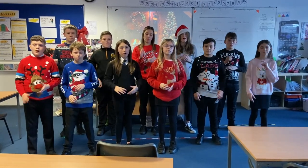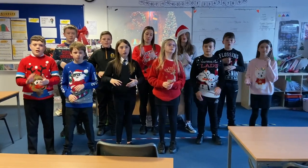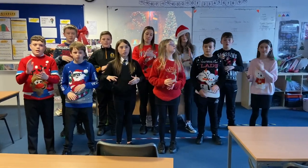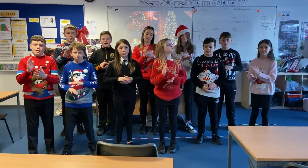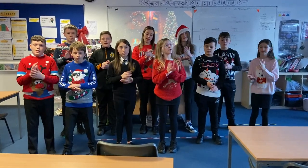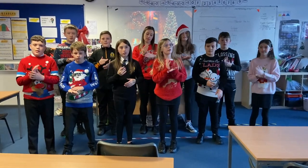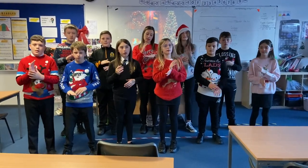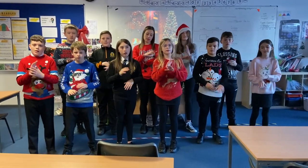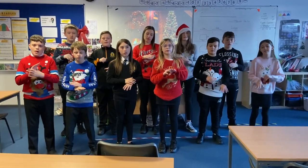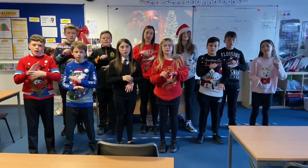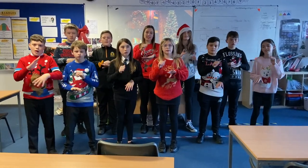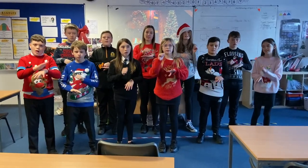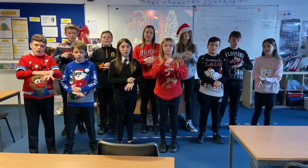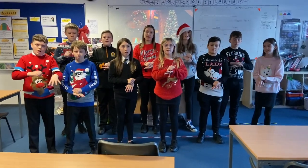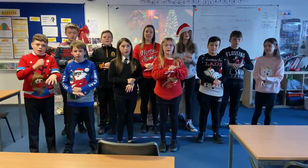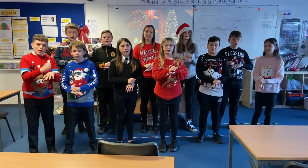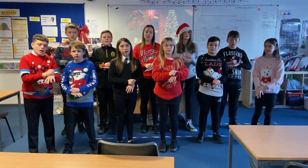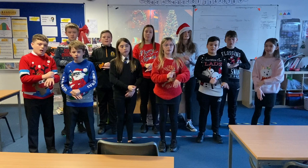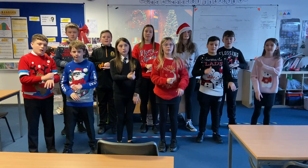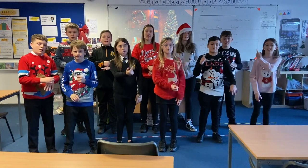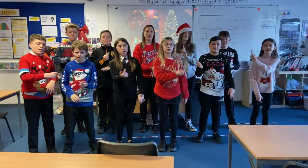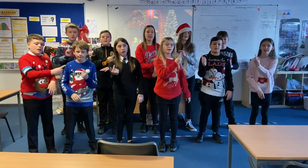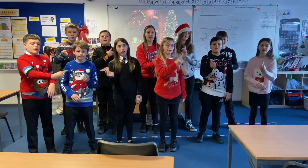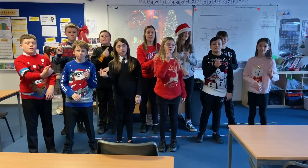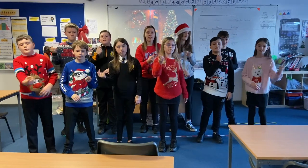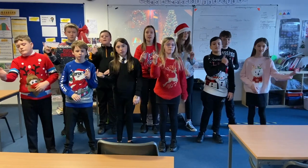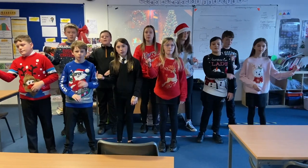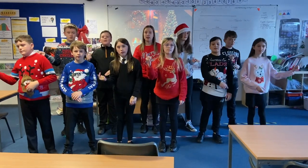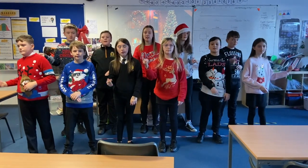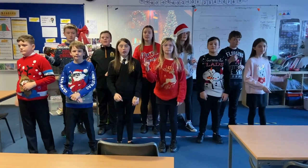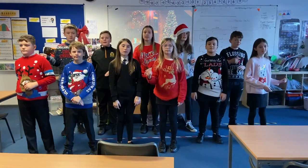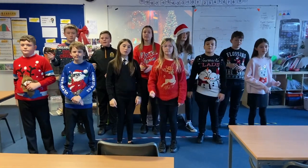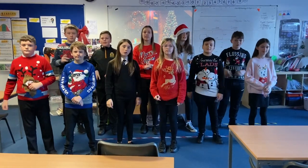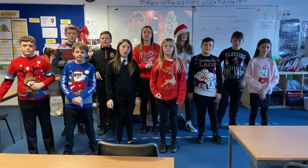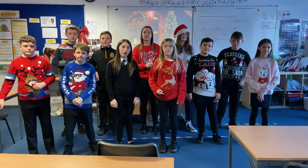Merry Christmas everyone